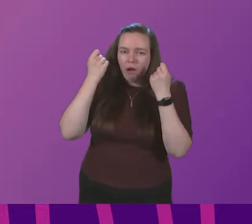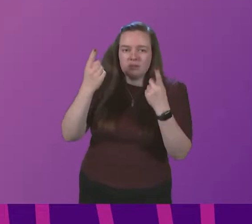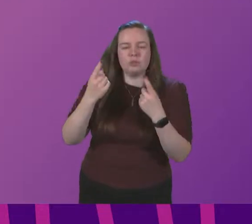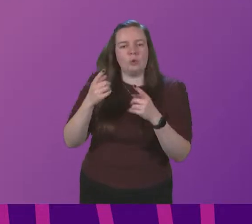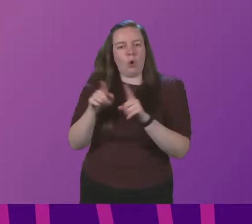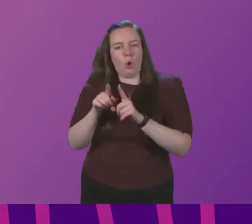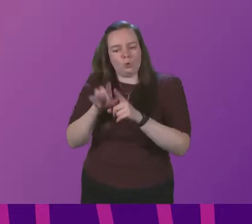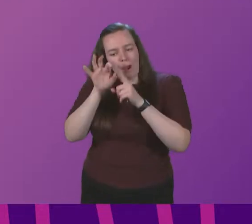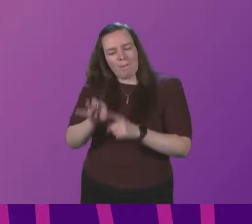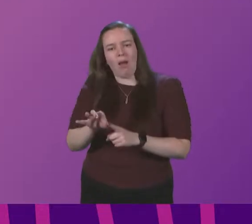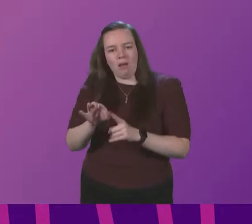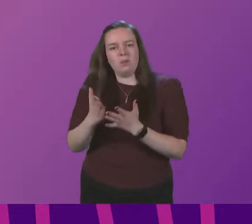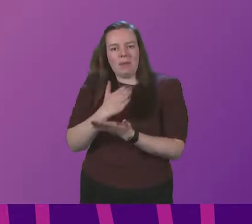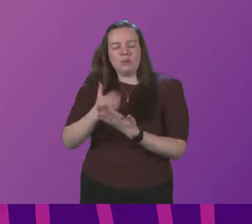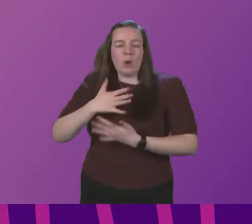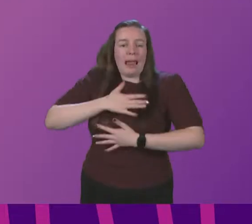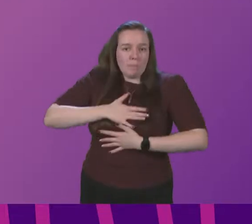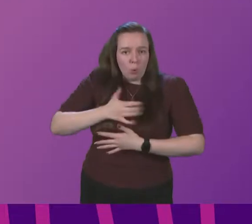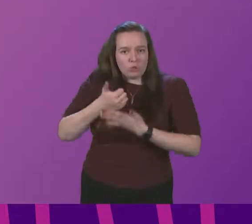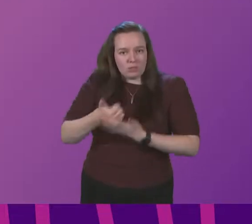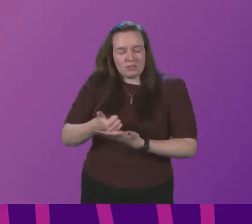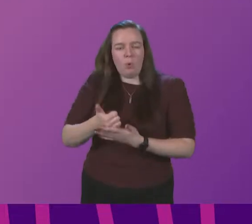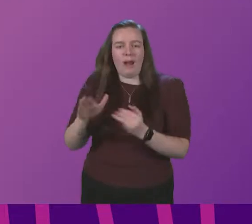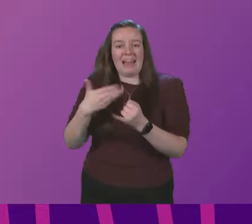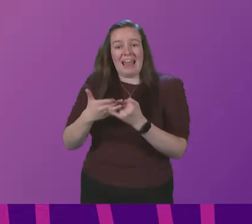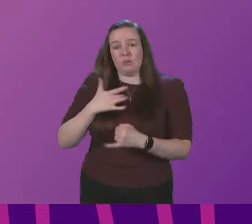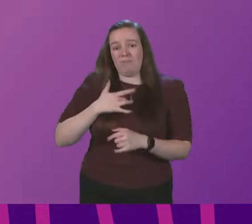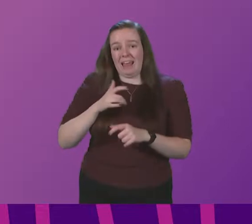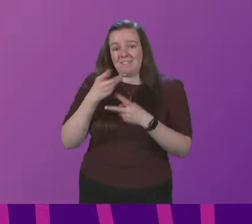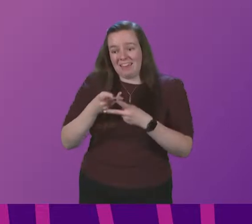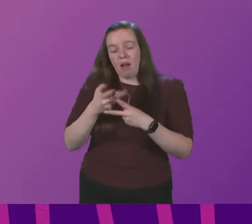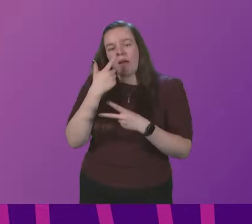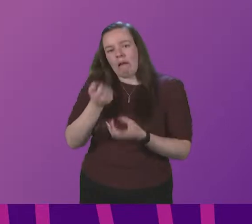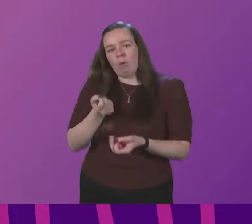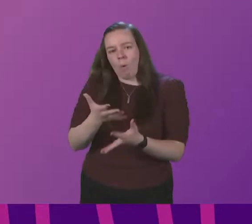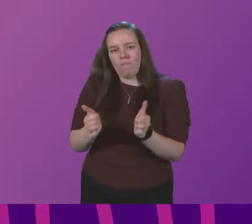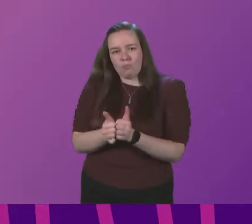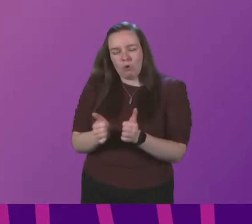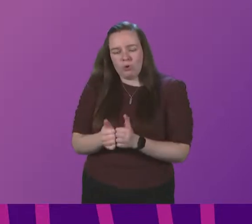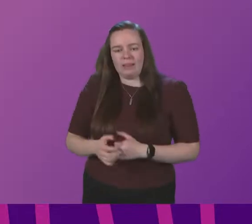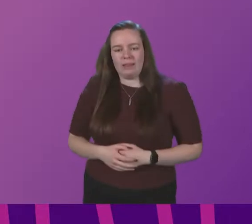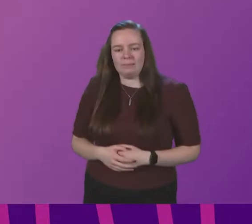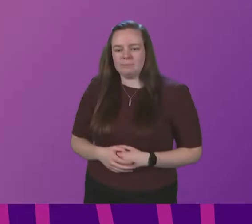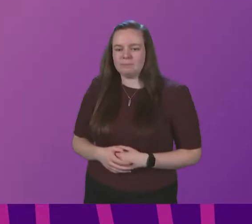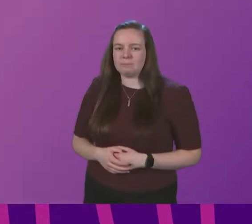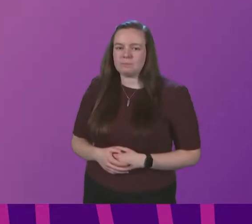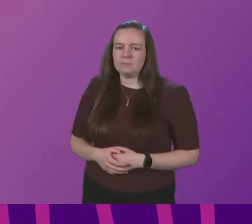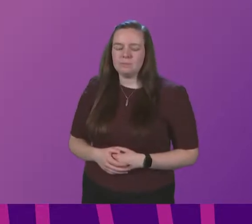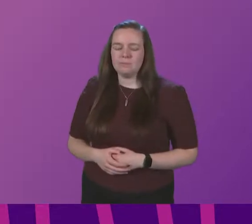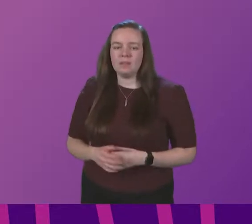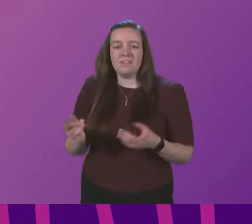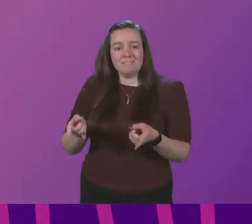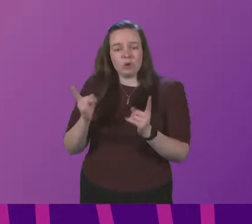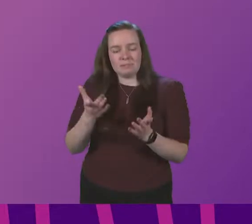applied to ensure emotional support and end-of-life care can be offered appropriately? First Minister. Well, we will